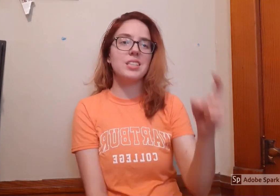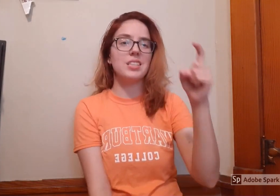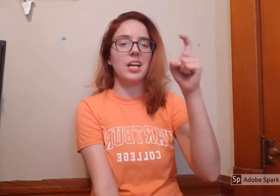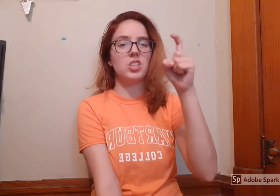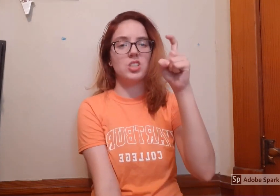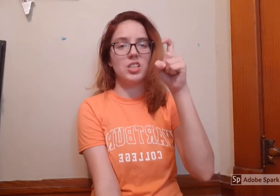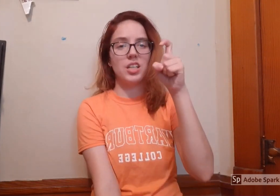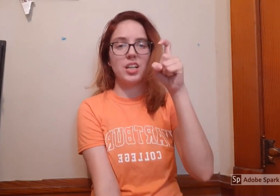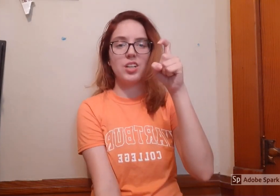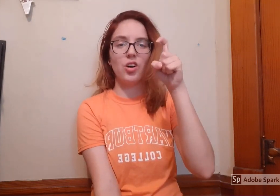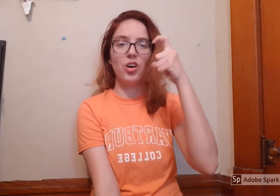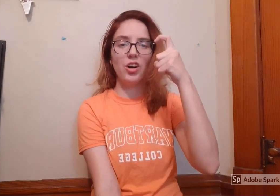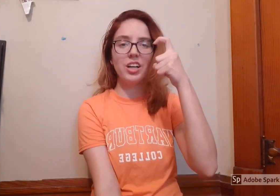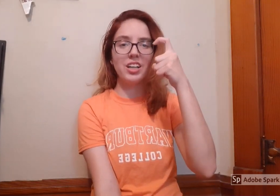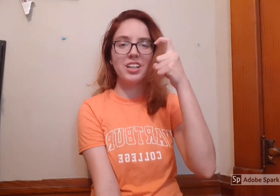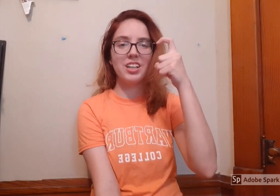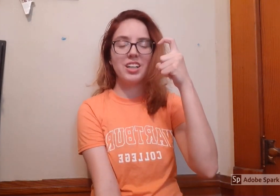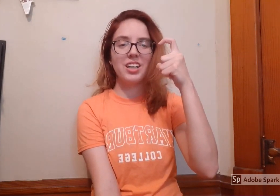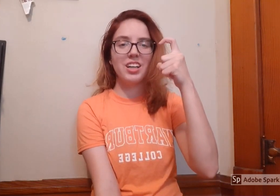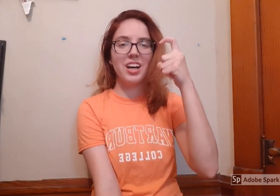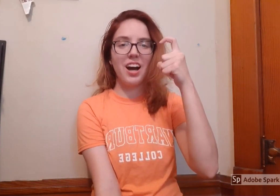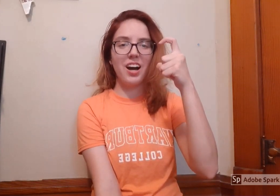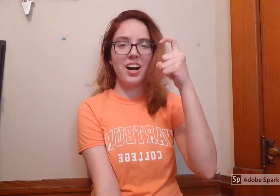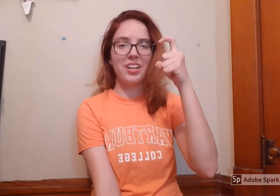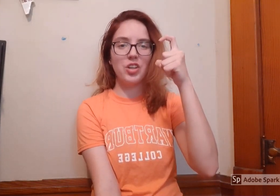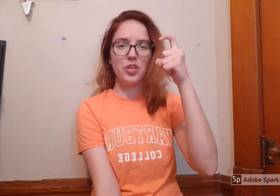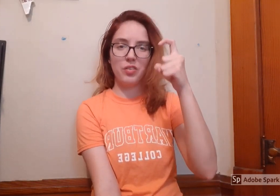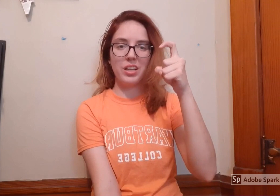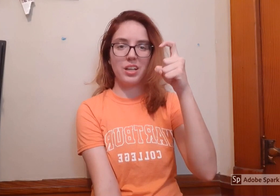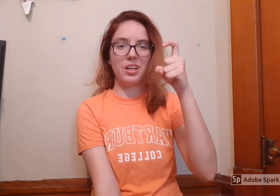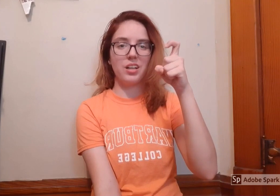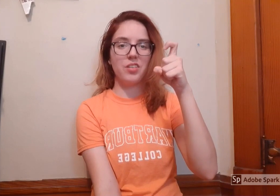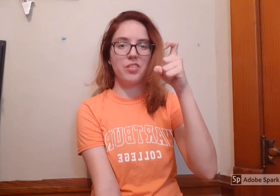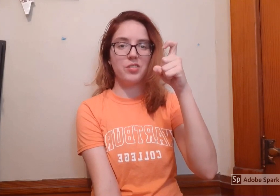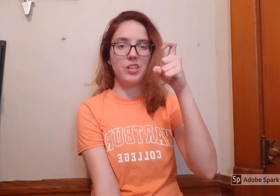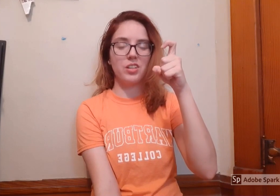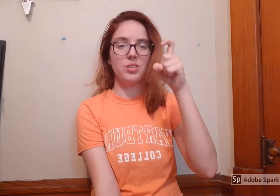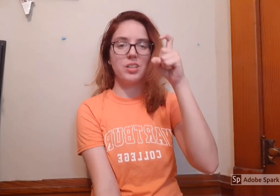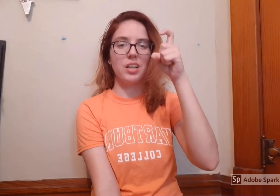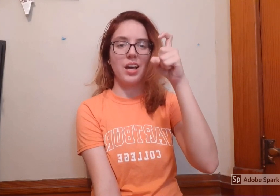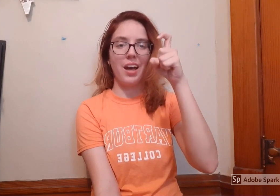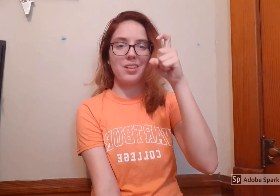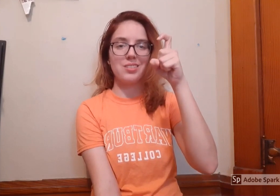is actually just like a little hook on your finger on your first finger. So it's like X.